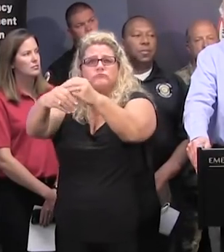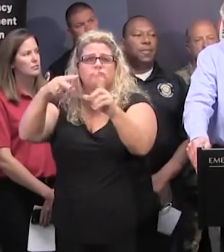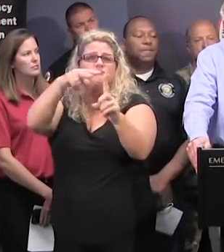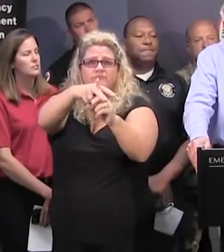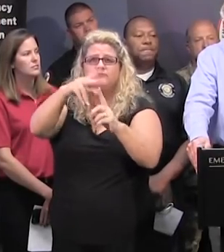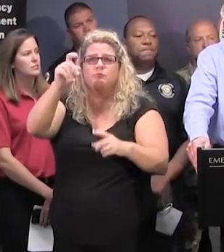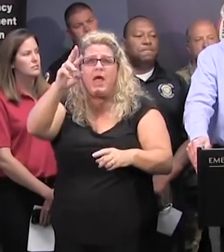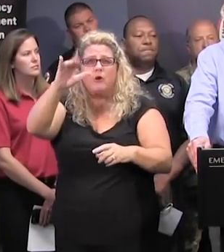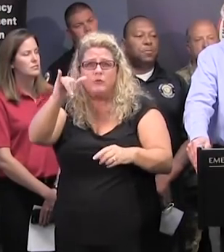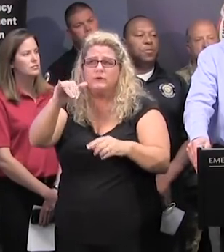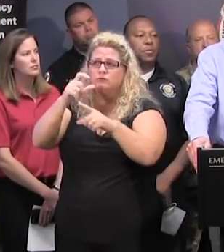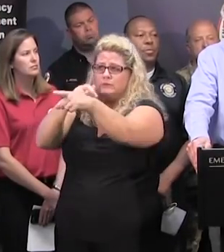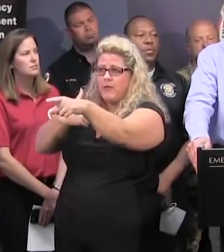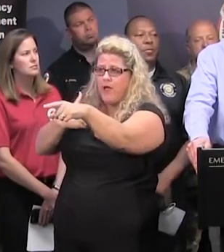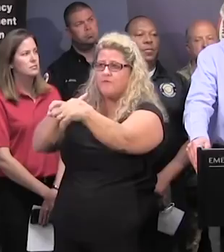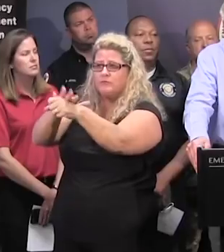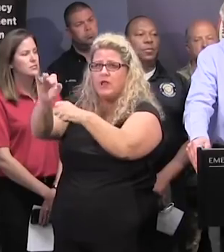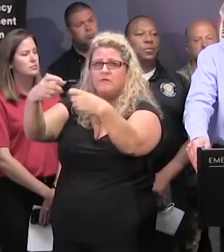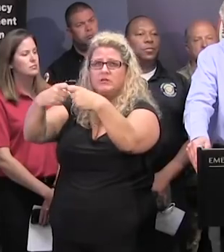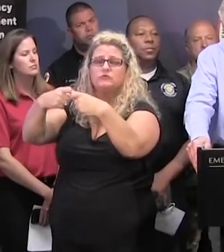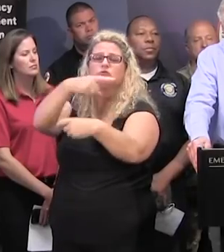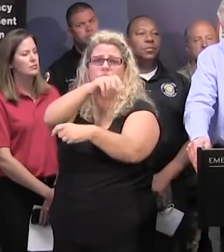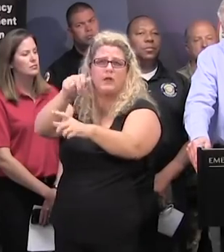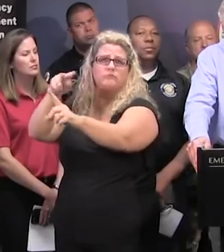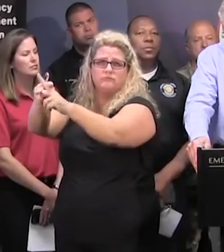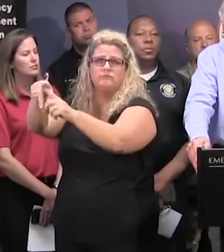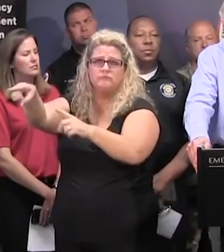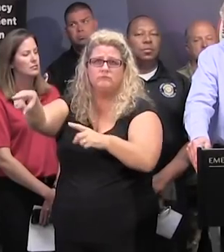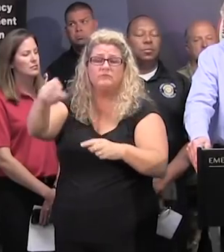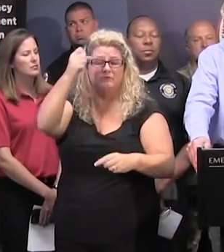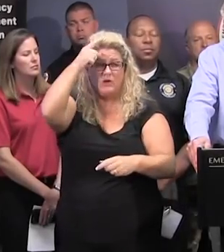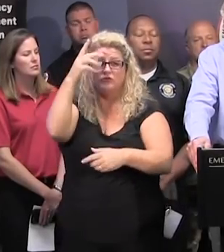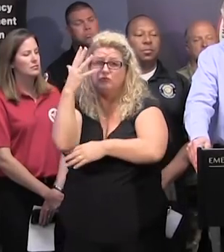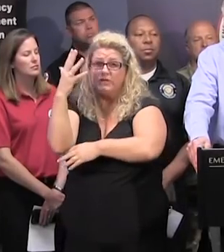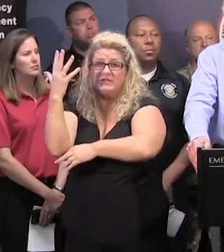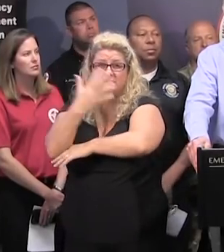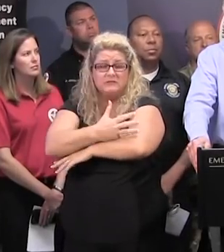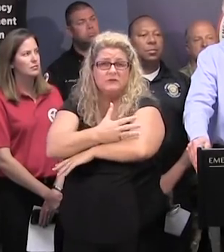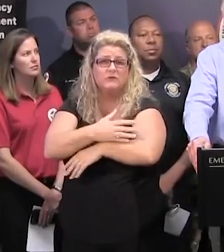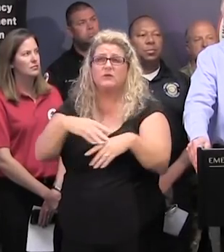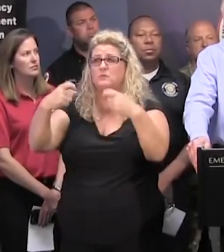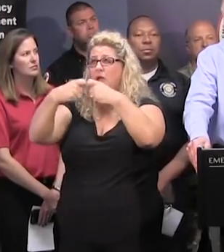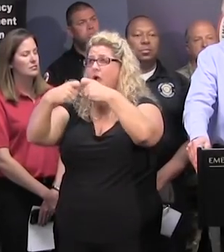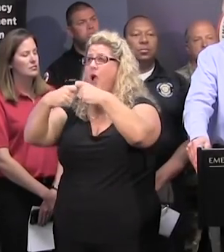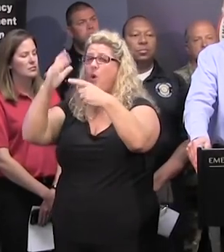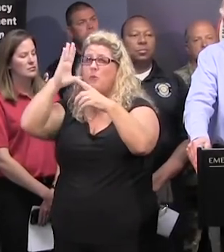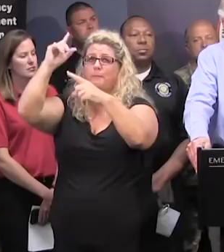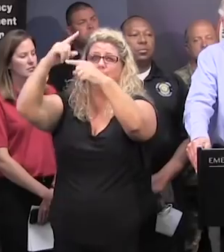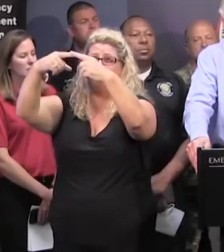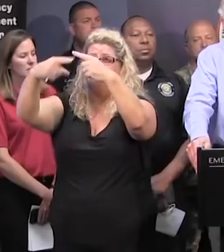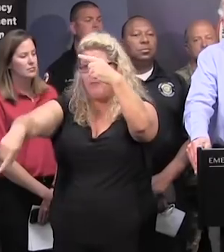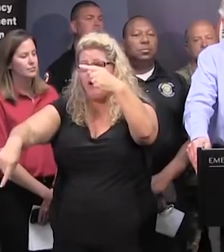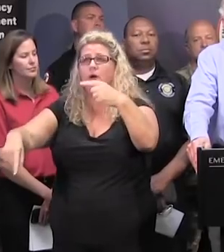someplace to go that has plenty of power. I mentioned the trees are going to be down on the roads. The power lines are going to be down on the roads.